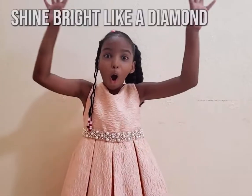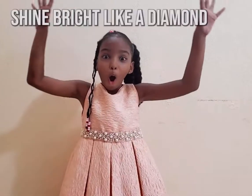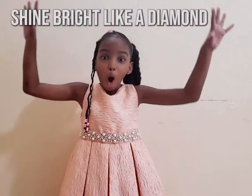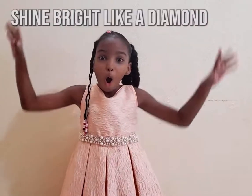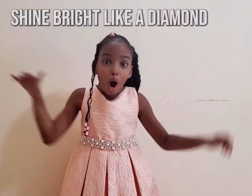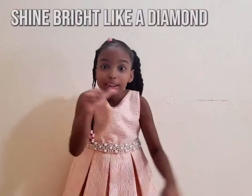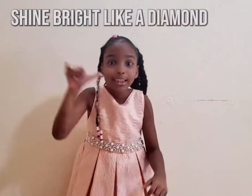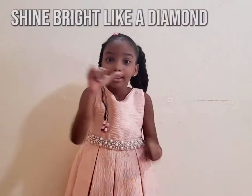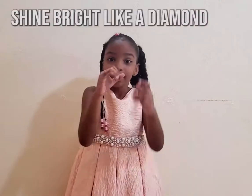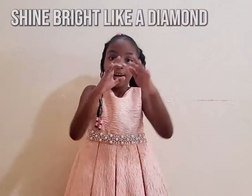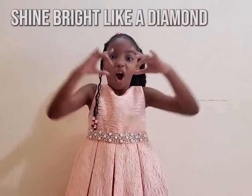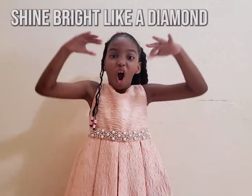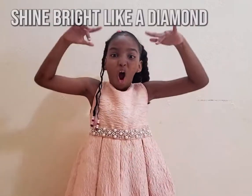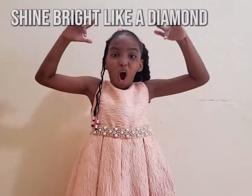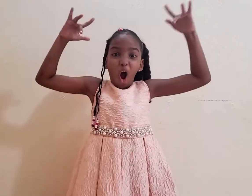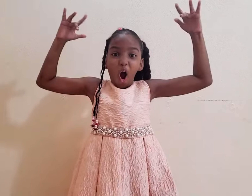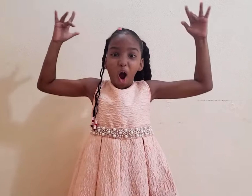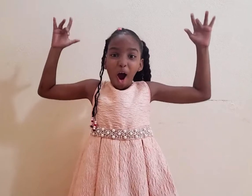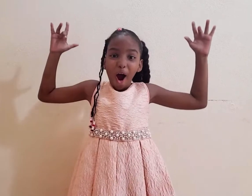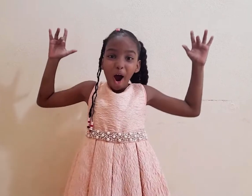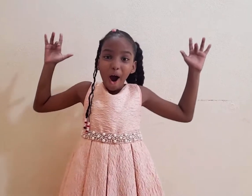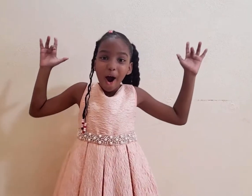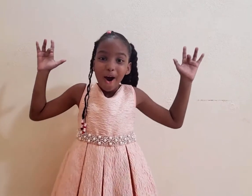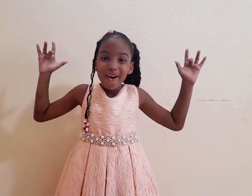Shine bright like a diamond